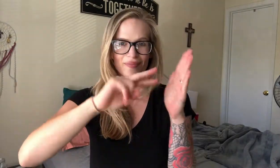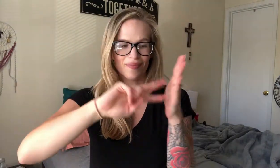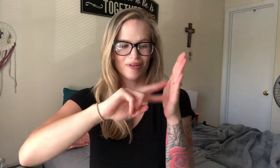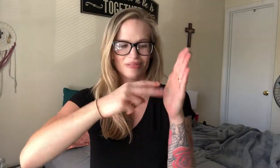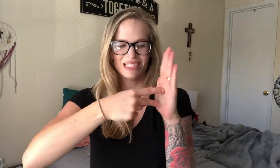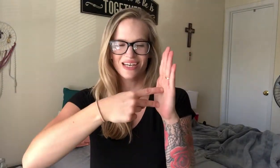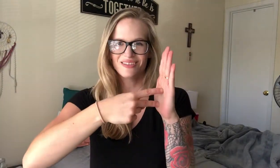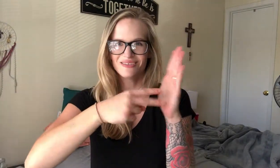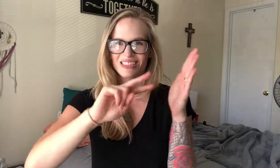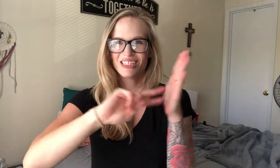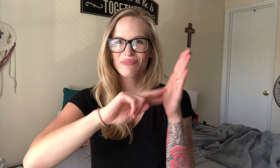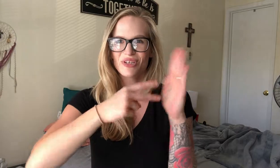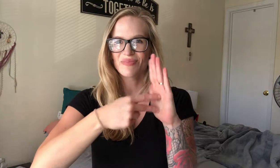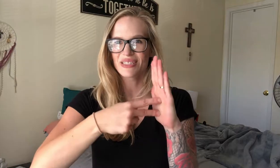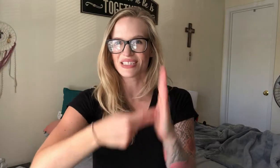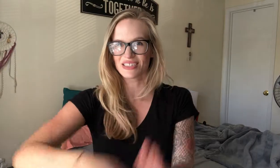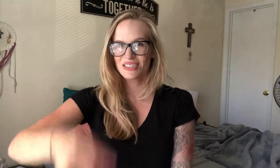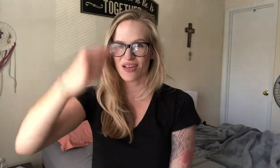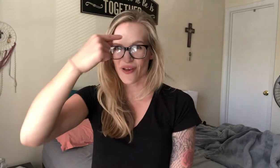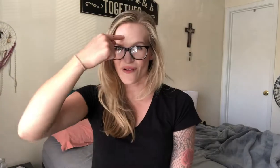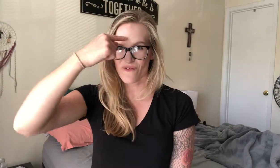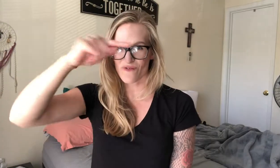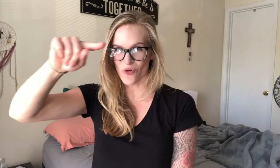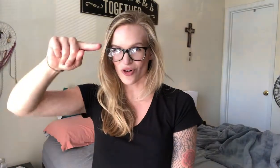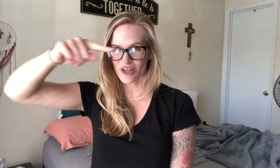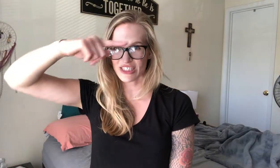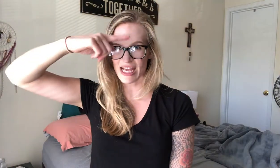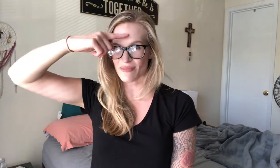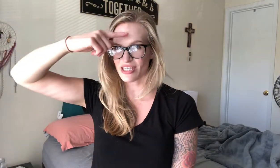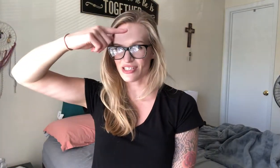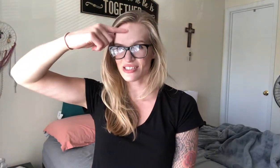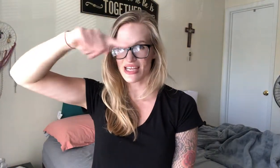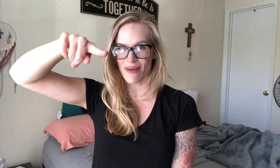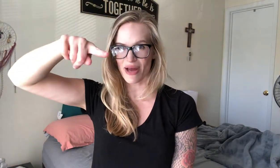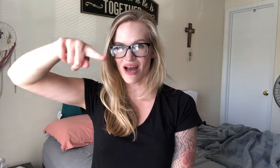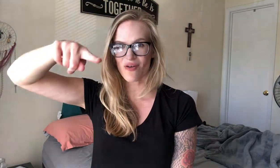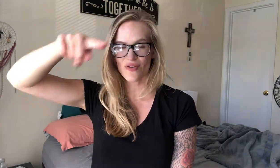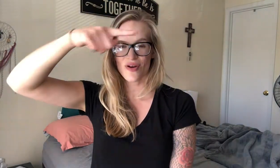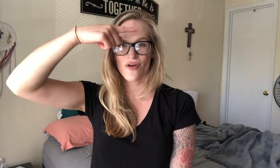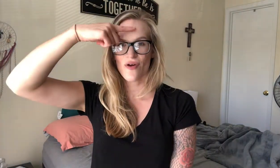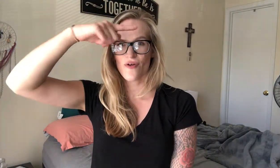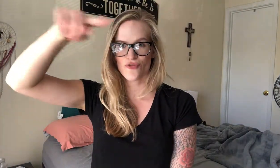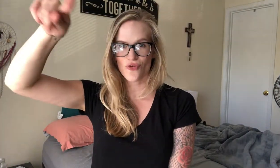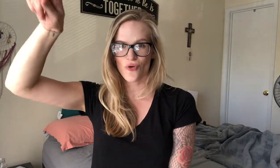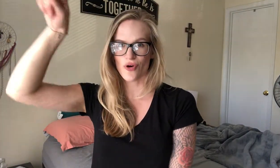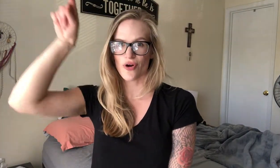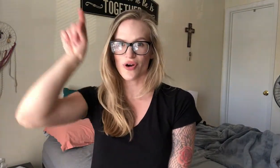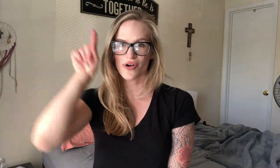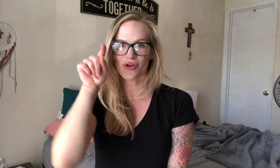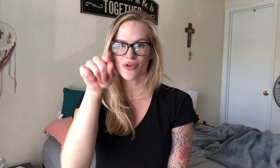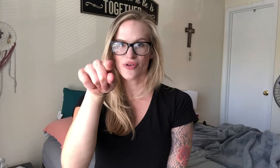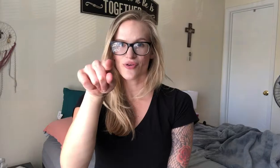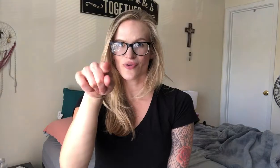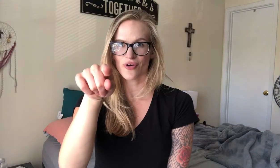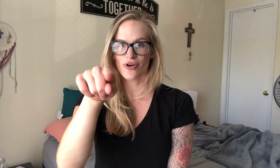upside down. Purpose. For. Tap in. Tap out. For. Your.